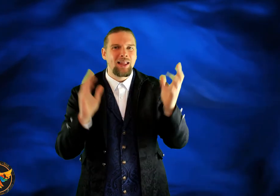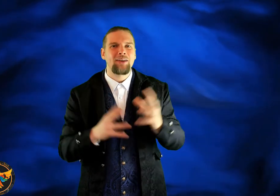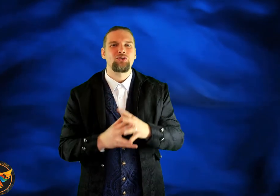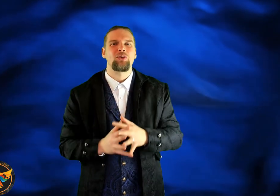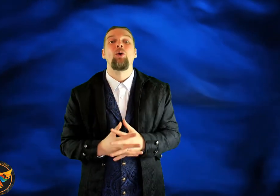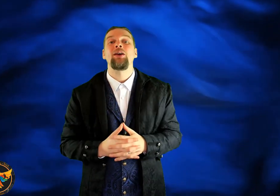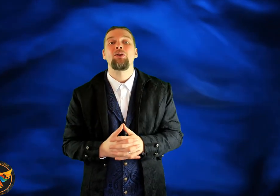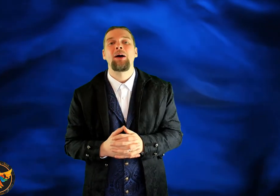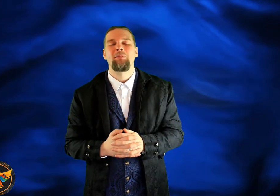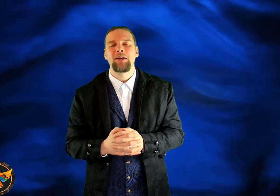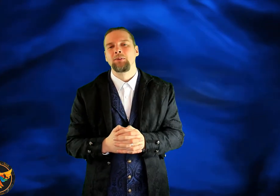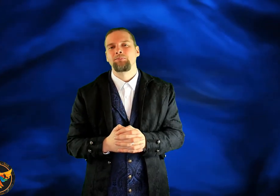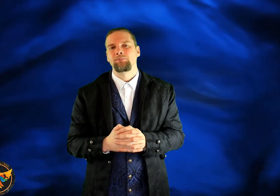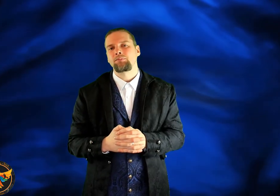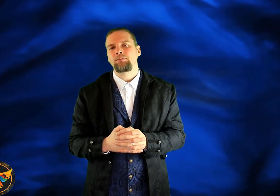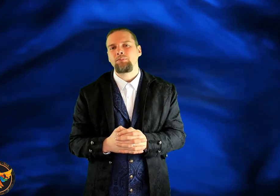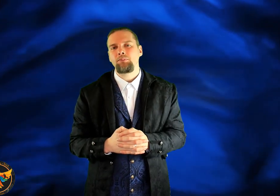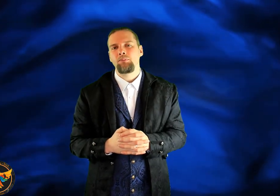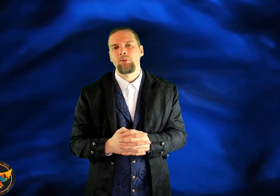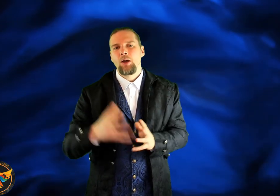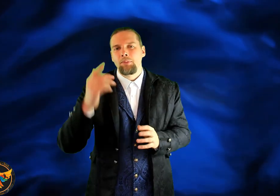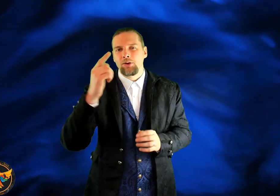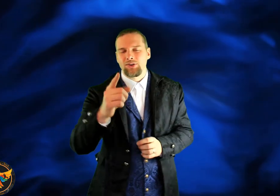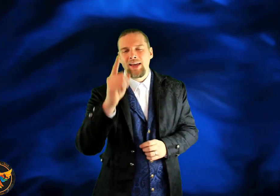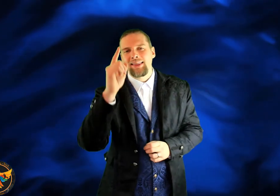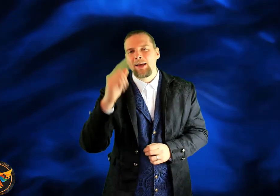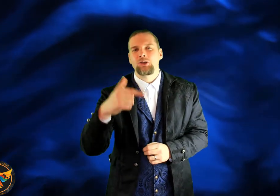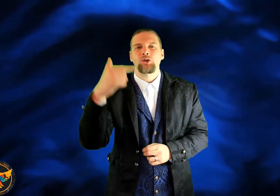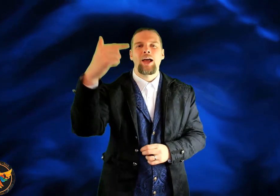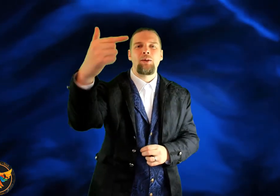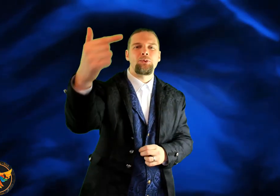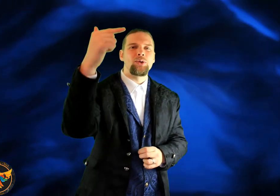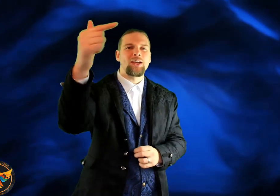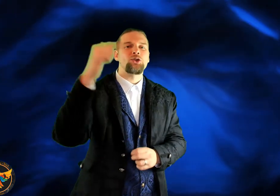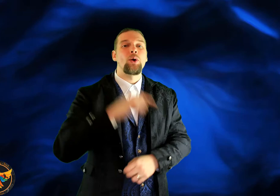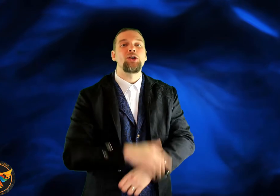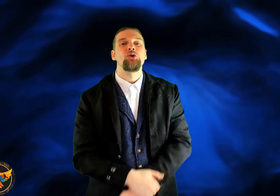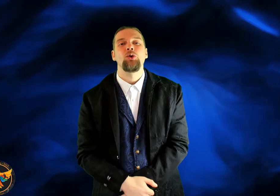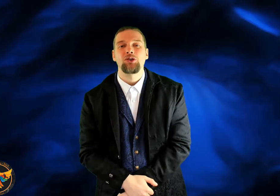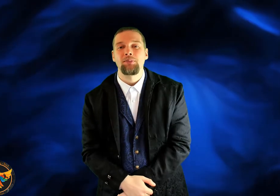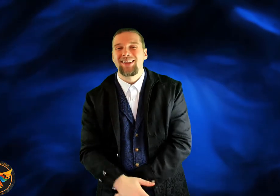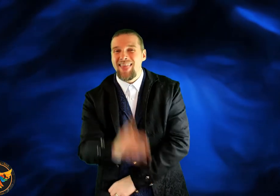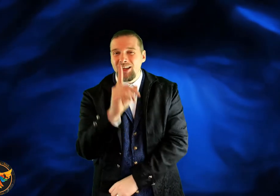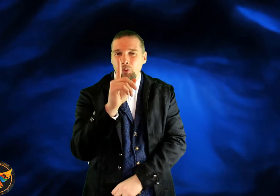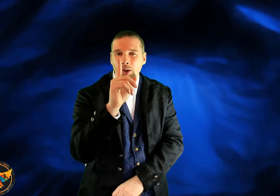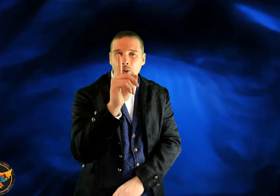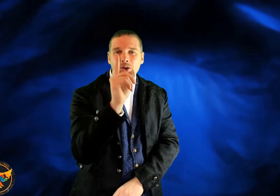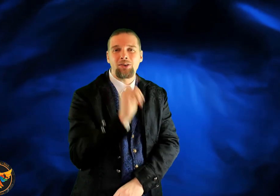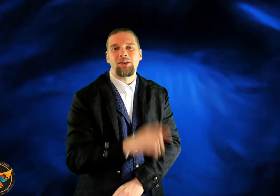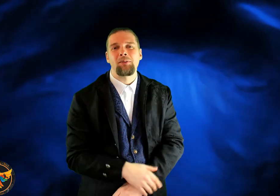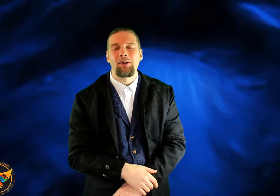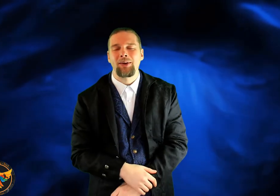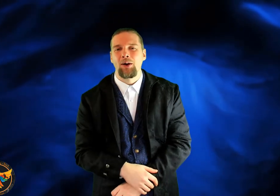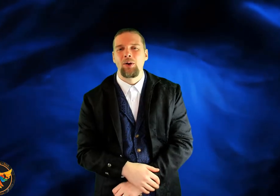a live stream, whatever it might be, because then that is going to help you get to where you want to be. And that's what I want you to think about now